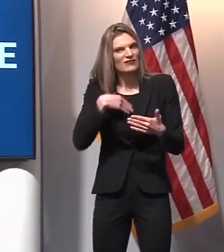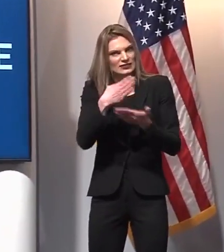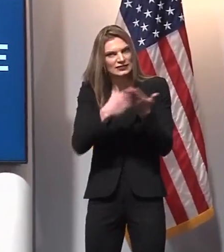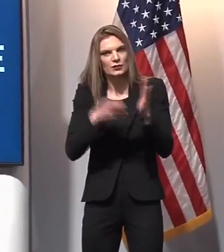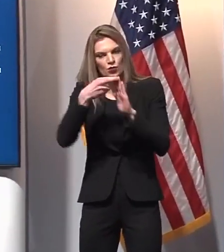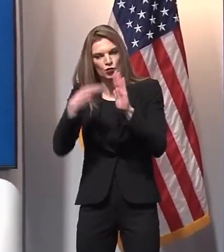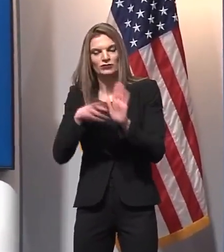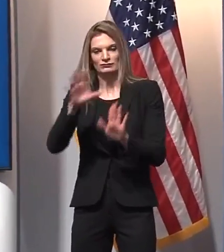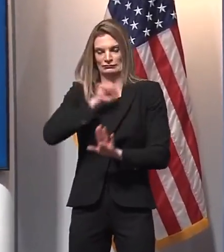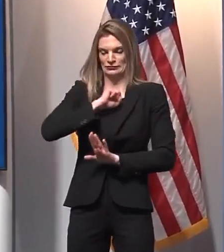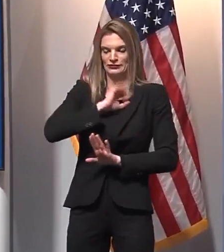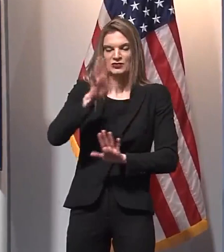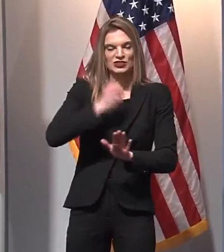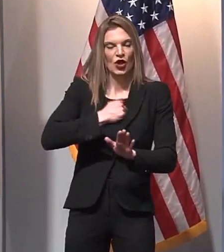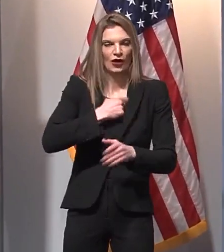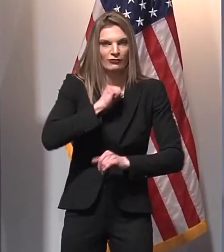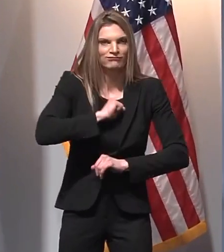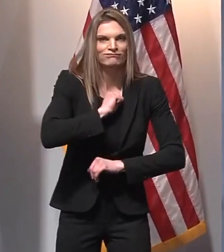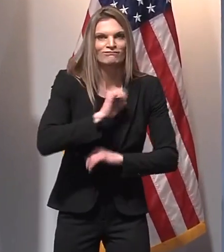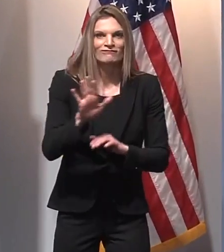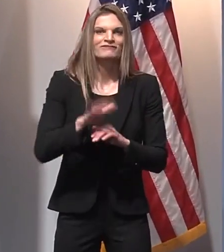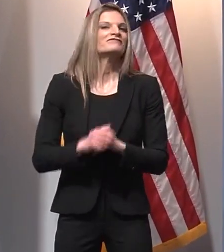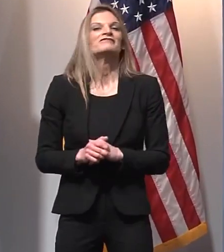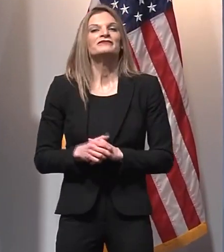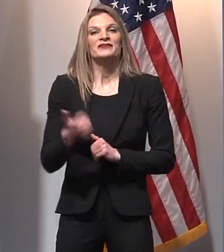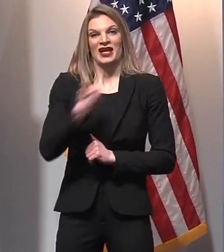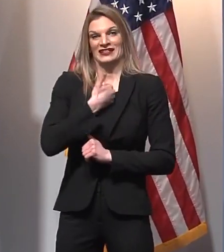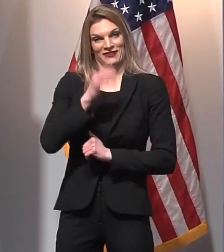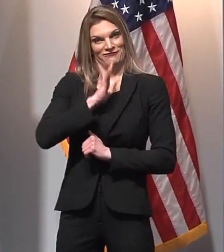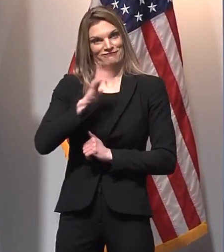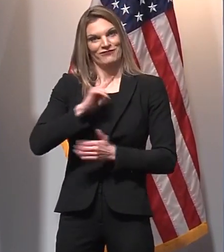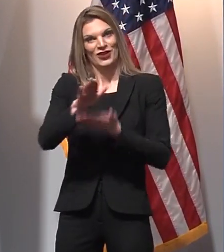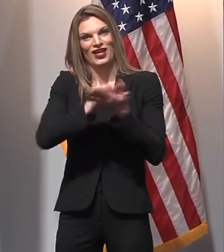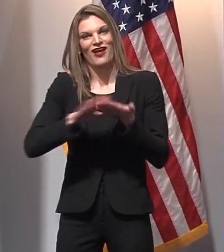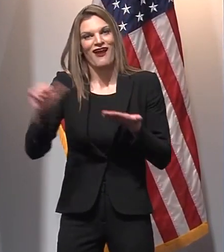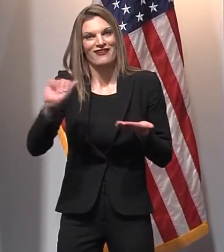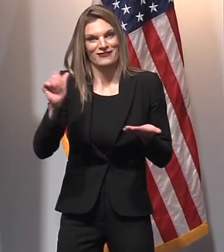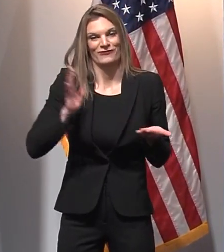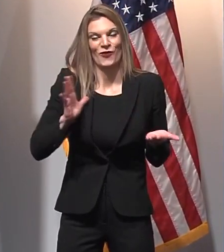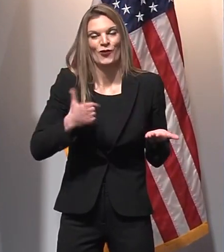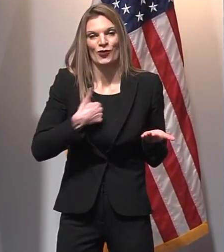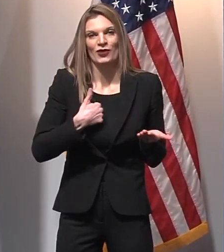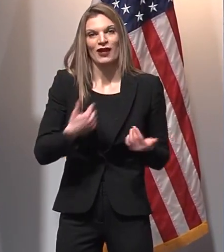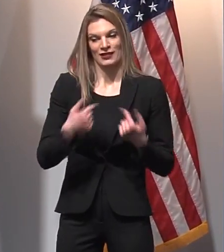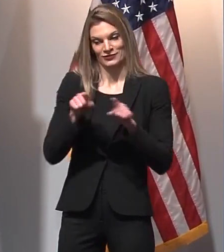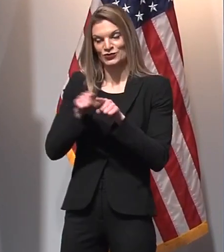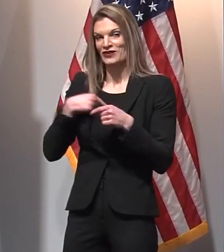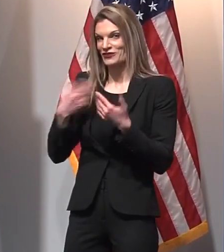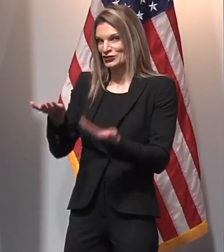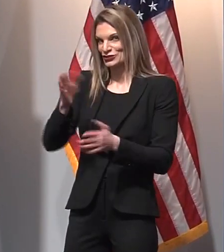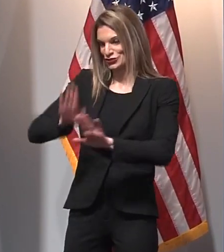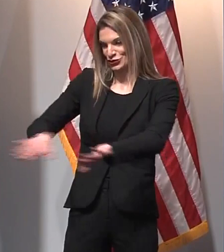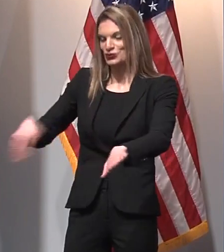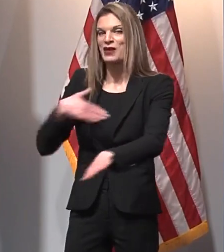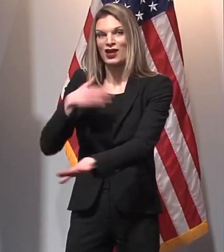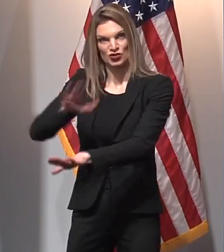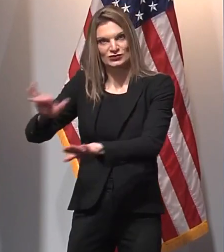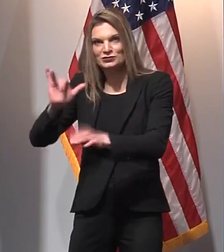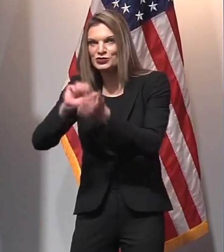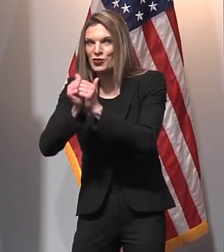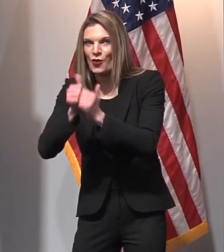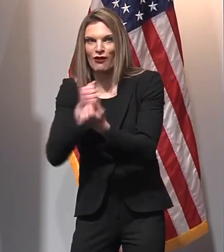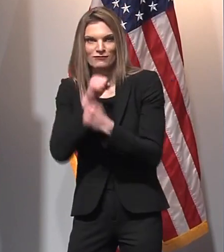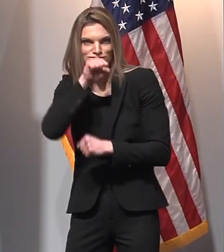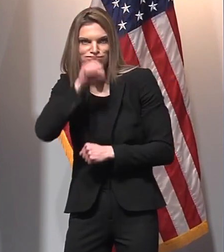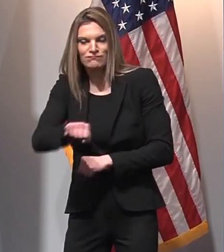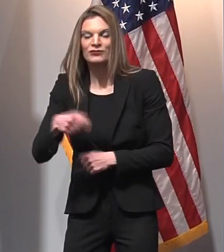college athlete myself and the mother of three children who play sports, I know the important